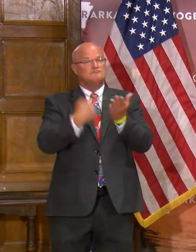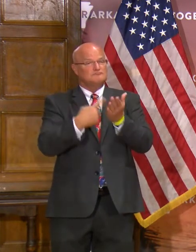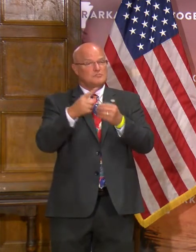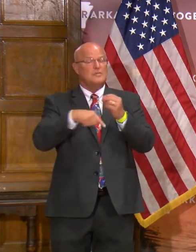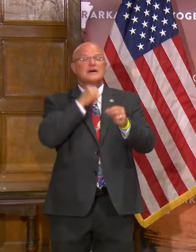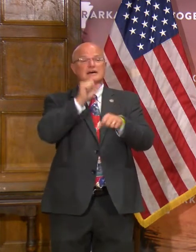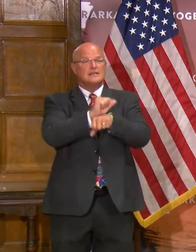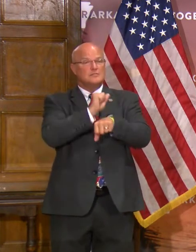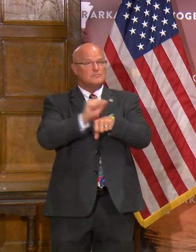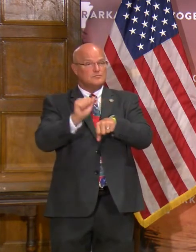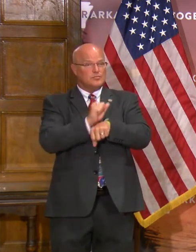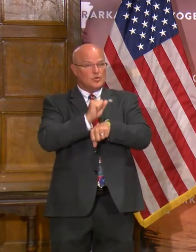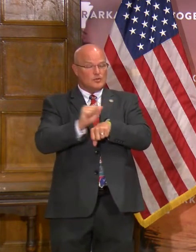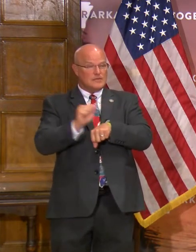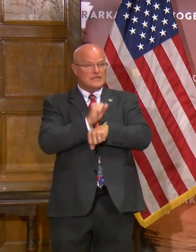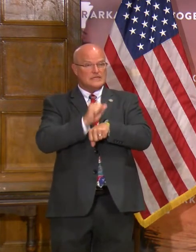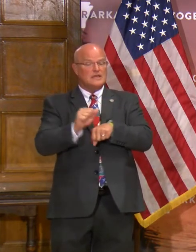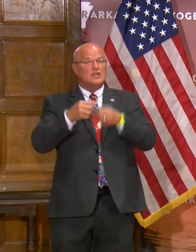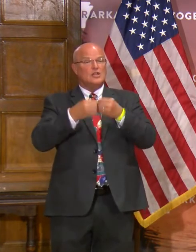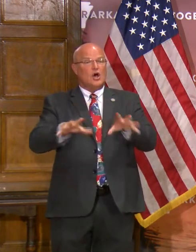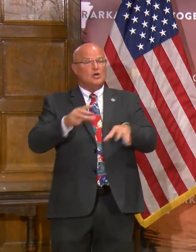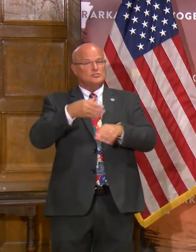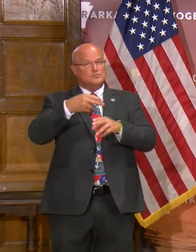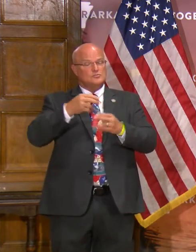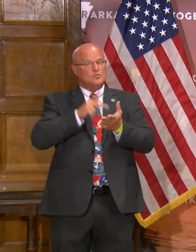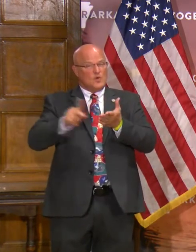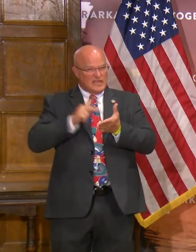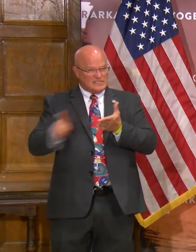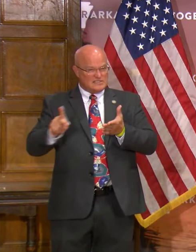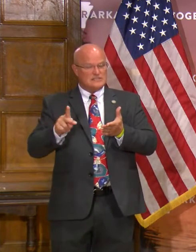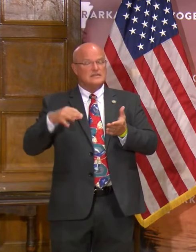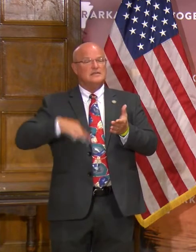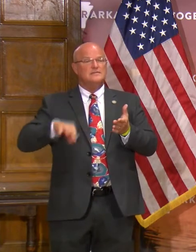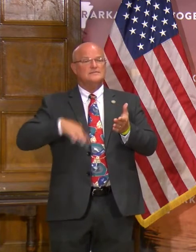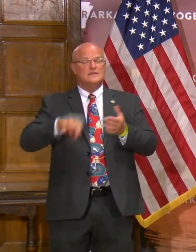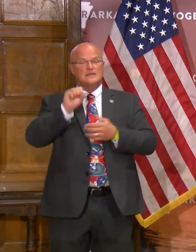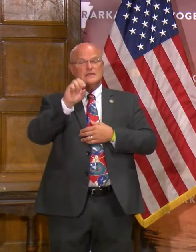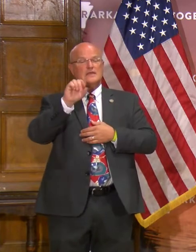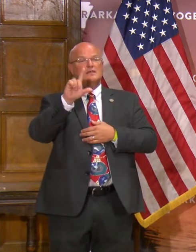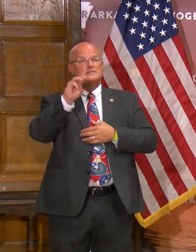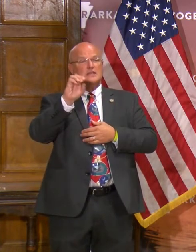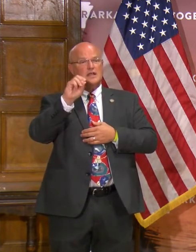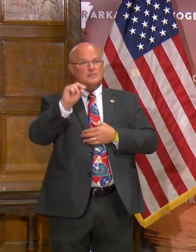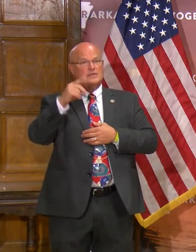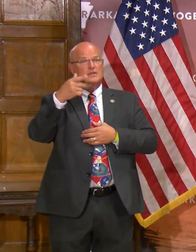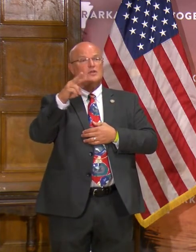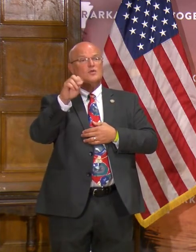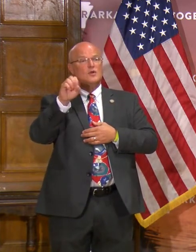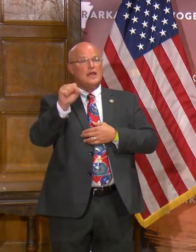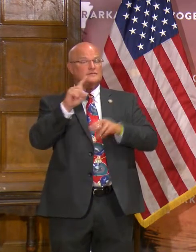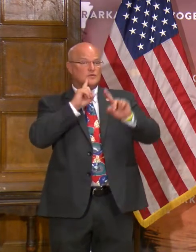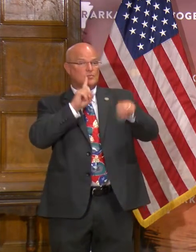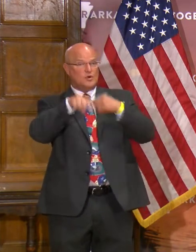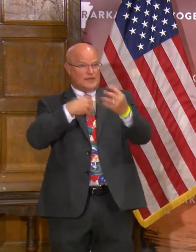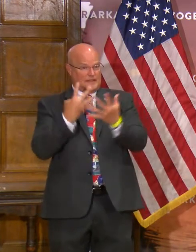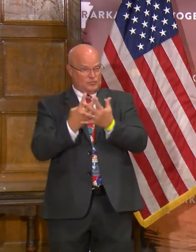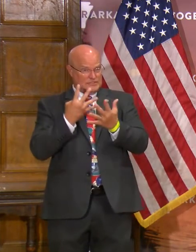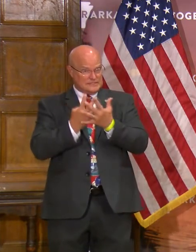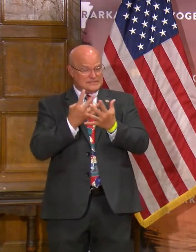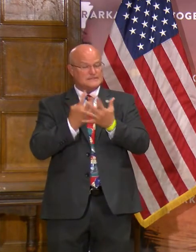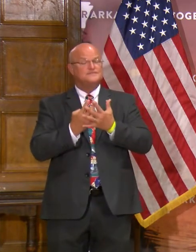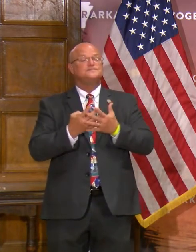unemployment lost wages compensation. Secretary Solomon Graves a brief report on our prisons